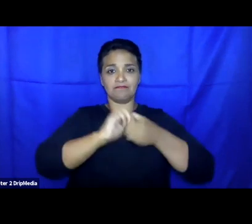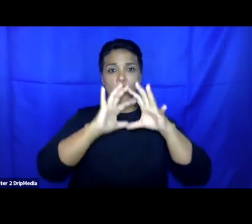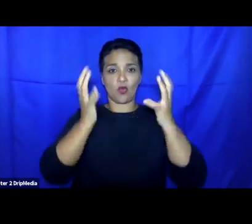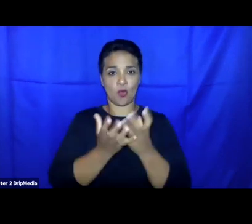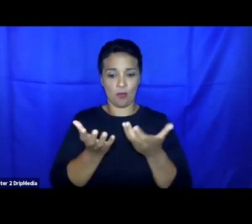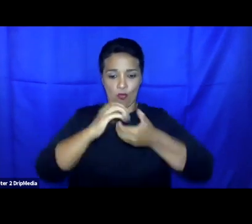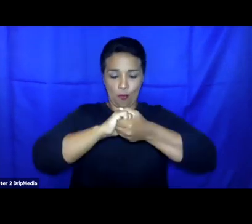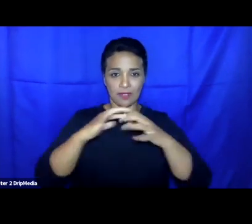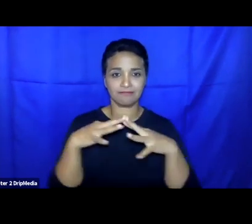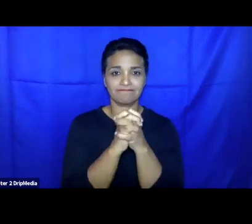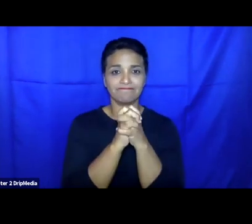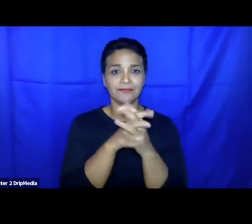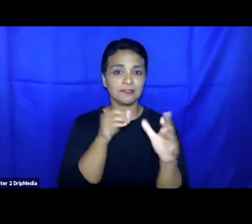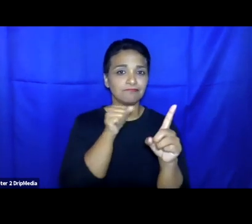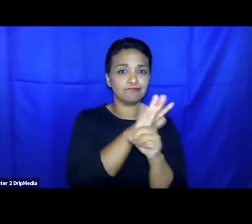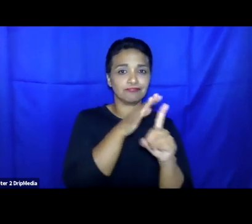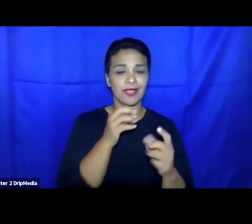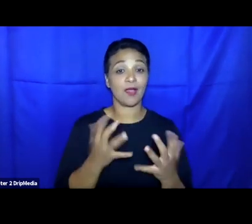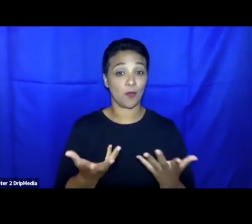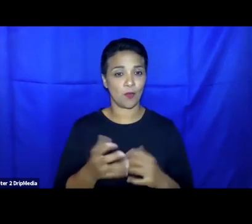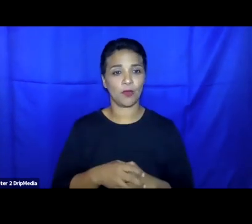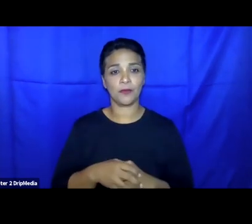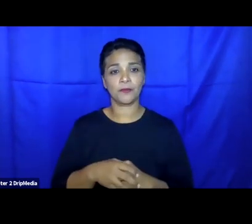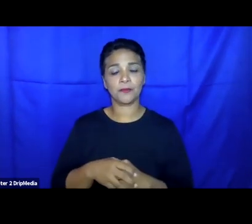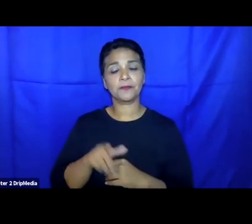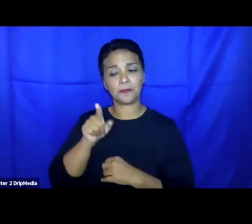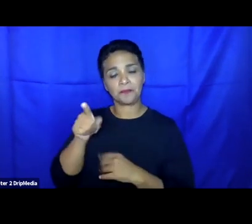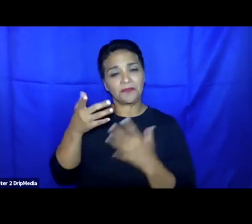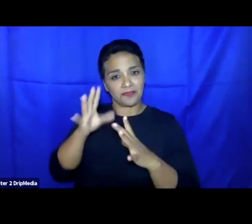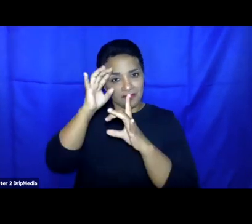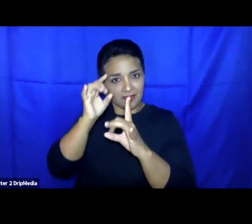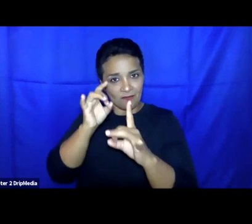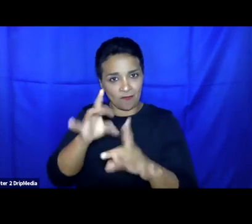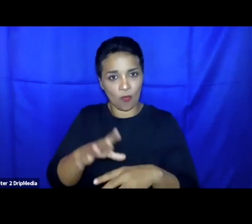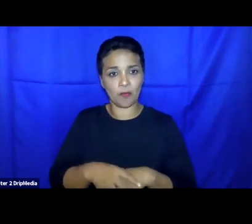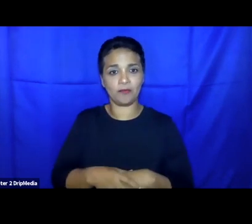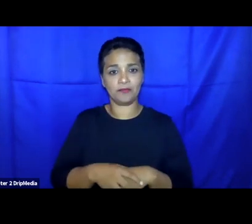already mentioned, there is a little reference to the global compact,